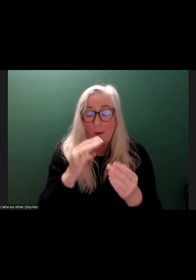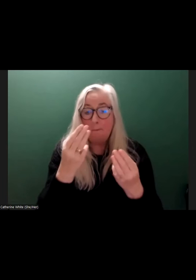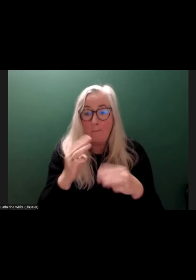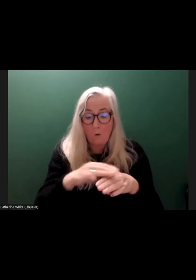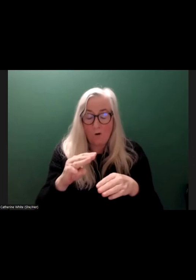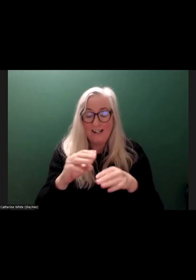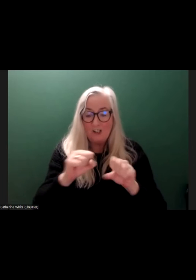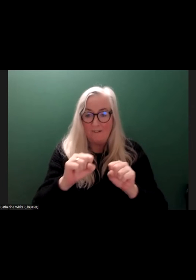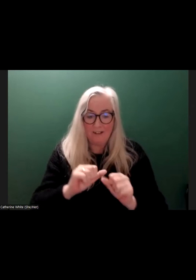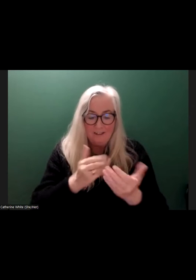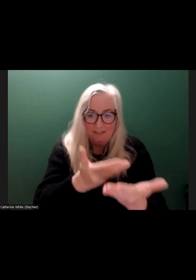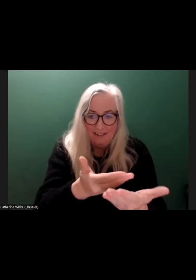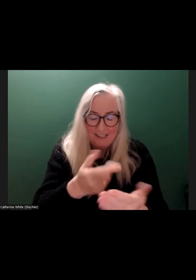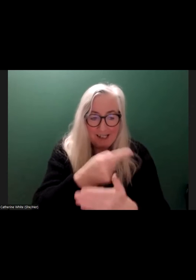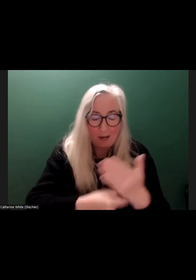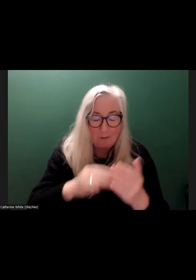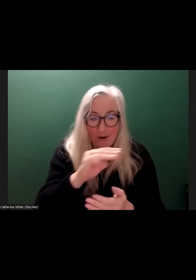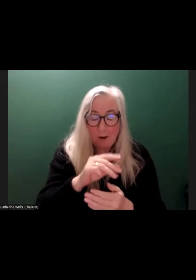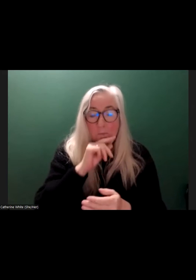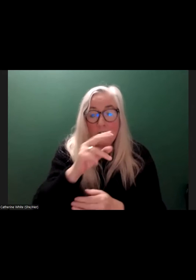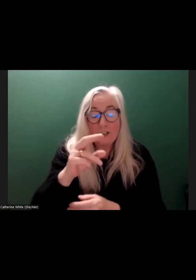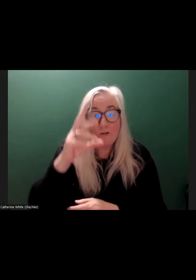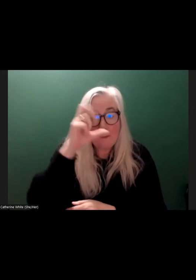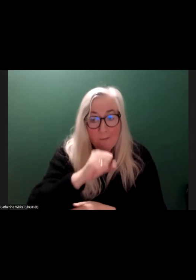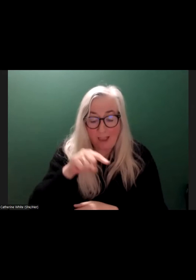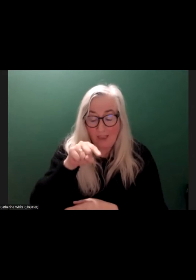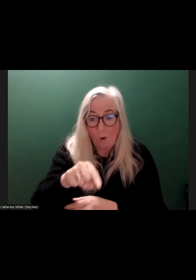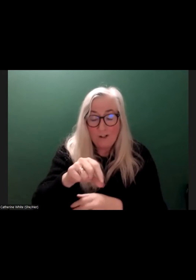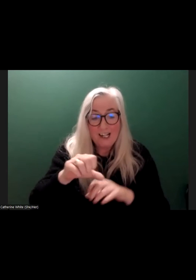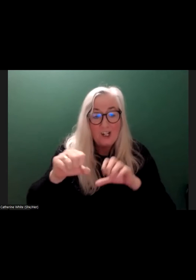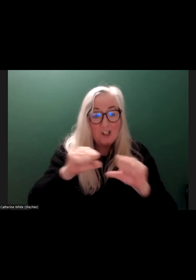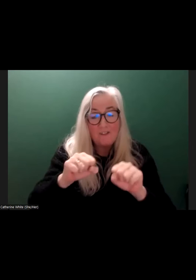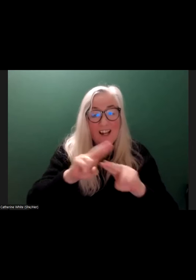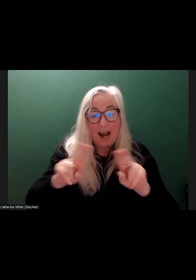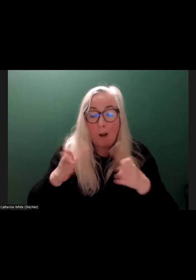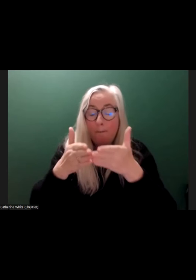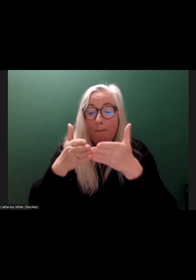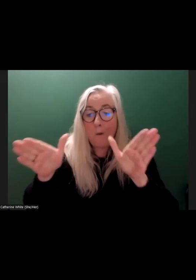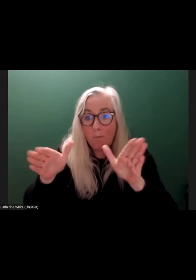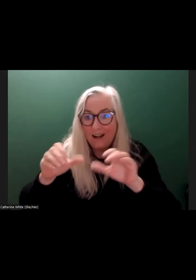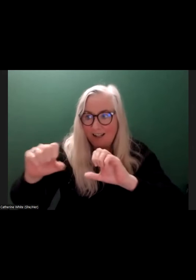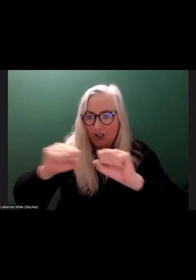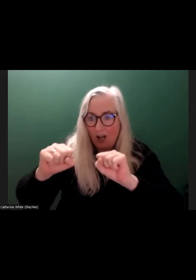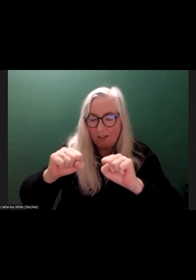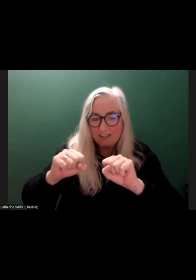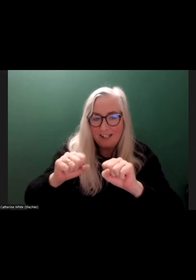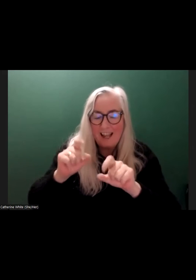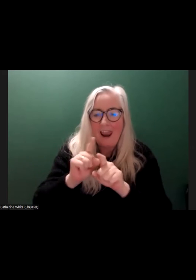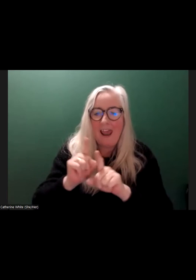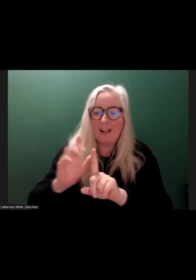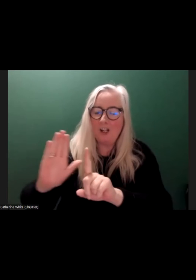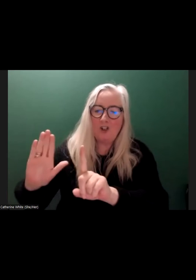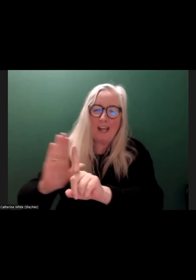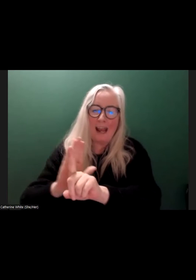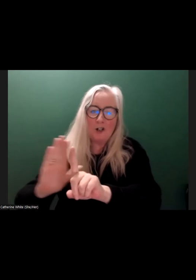Important to recognize that these services are not public services. These services are almost like a shadow economy.